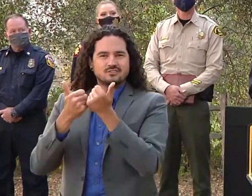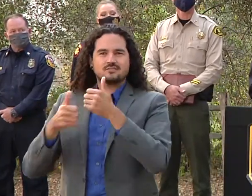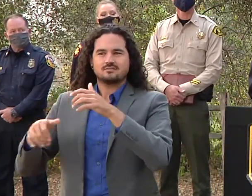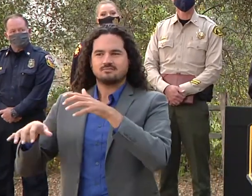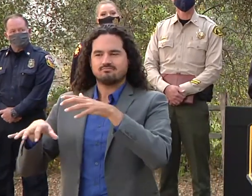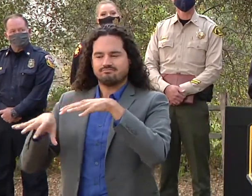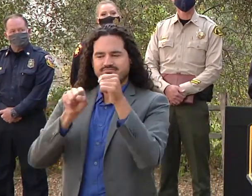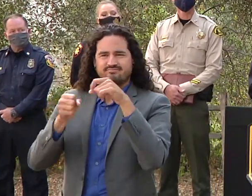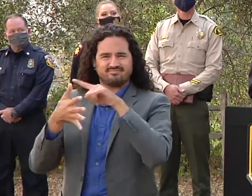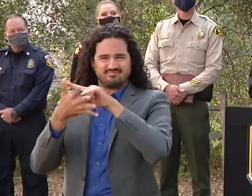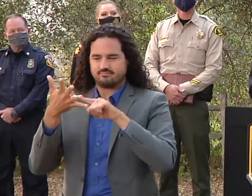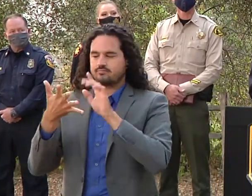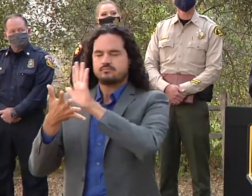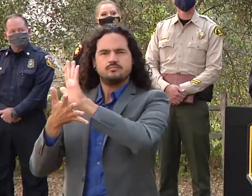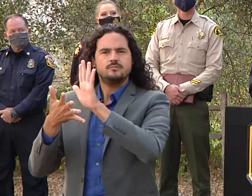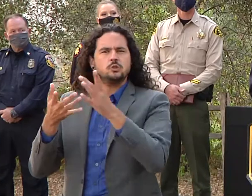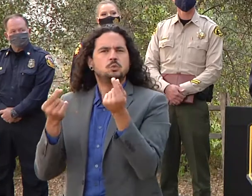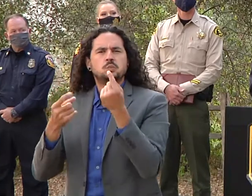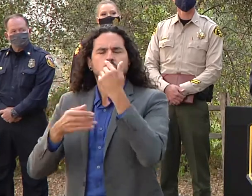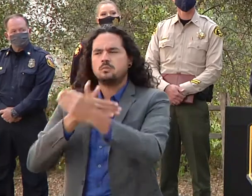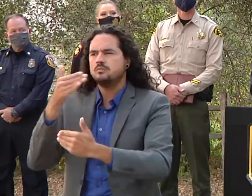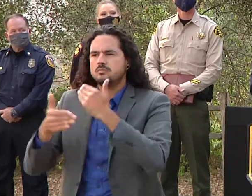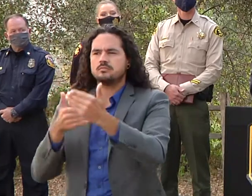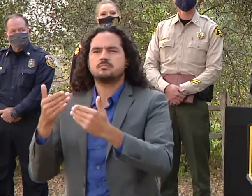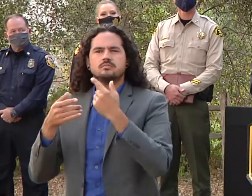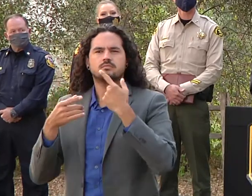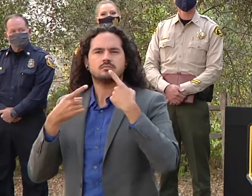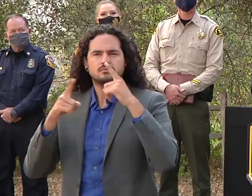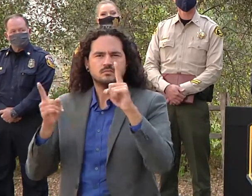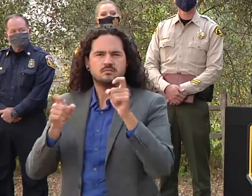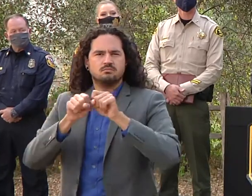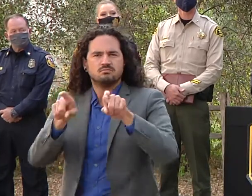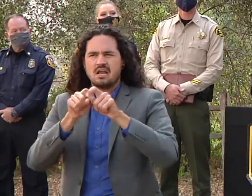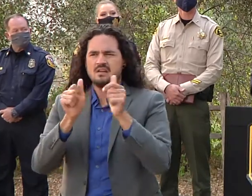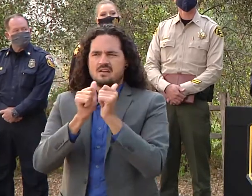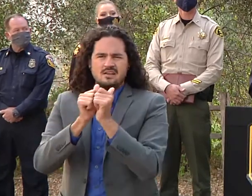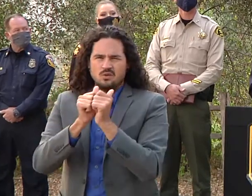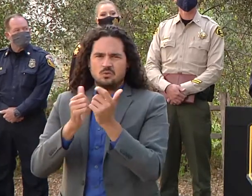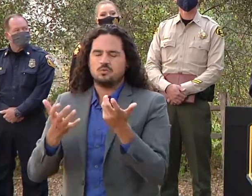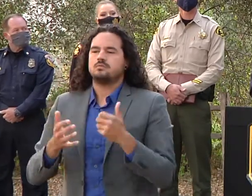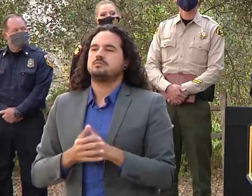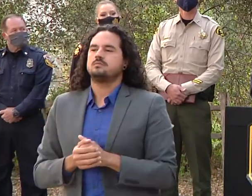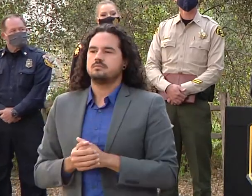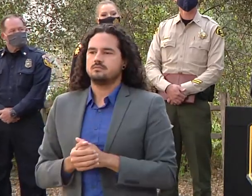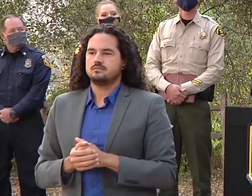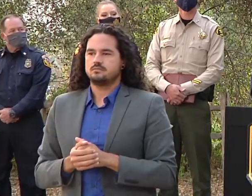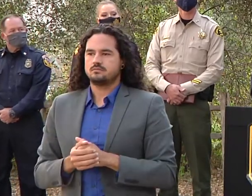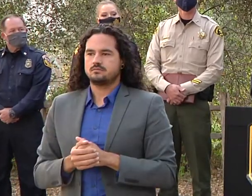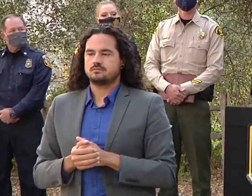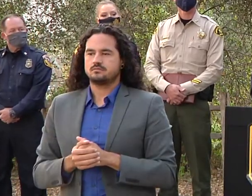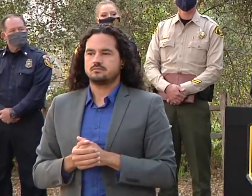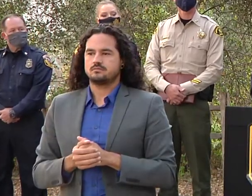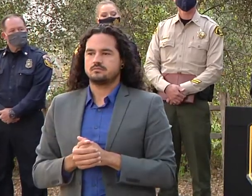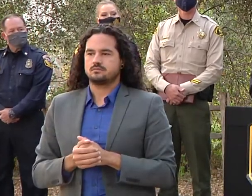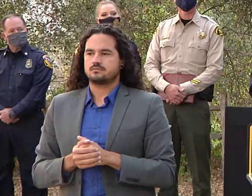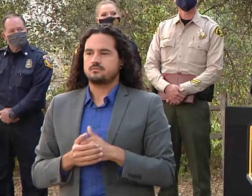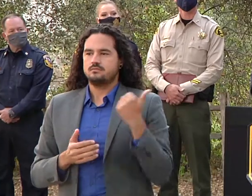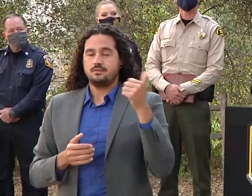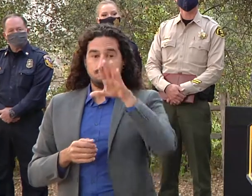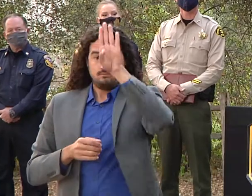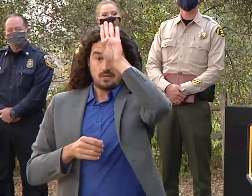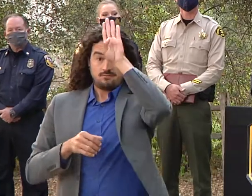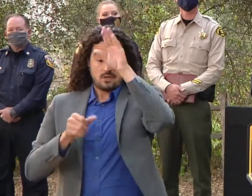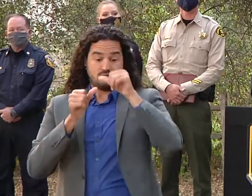as far as information flows are concerned. And, you know, as this incident continues, as the firefighting still goes on, the